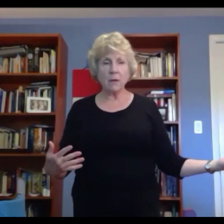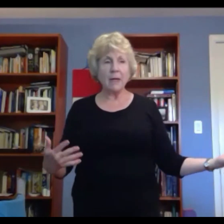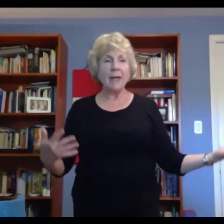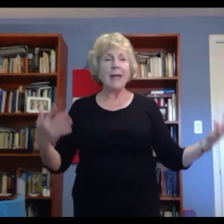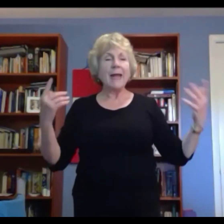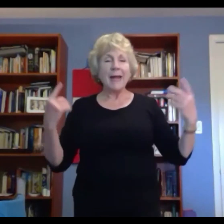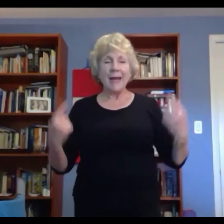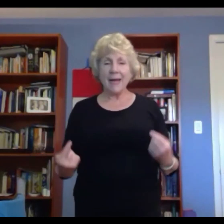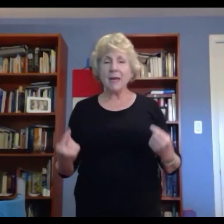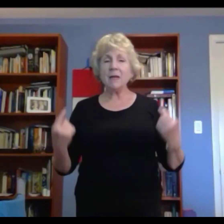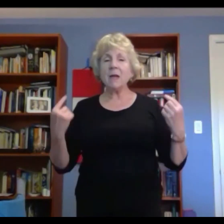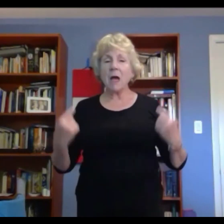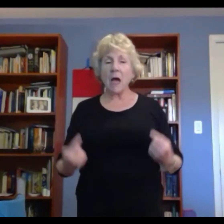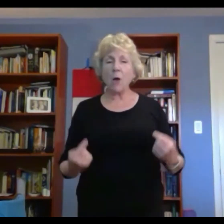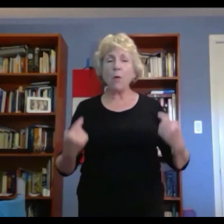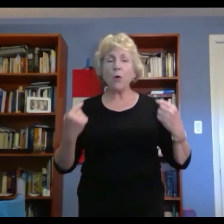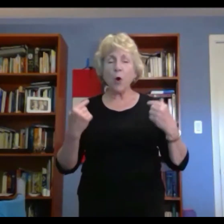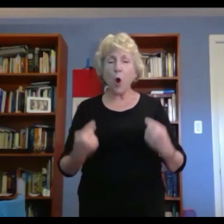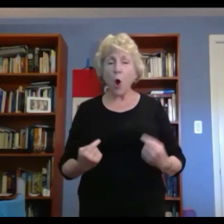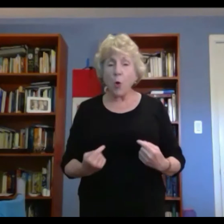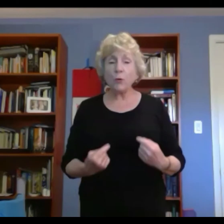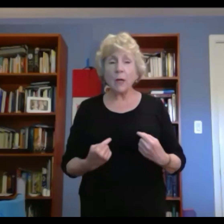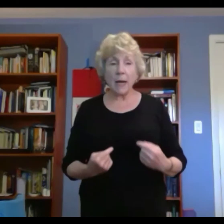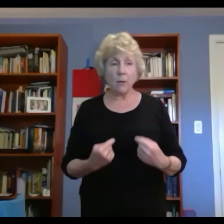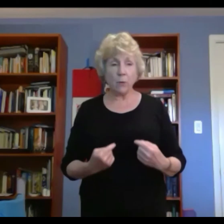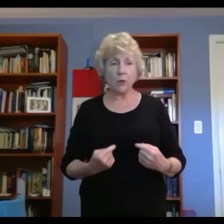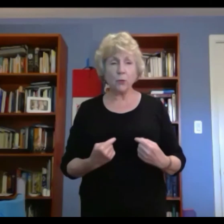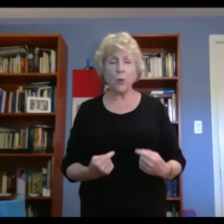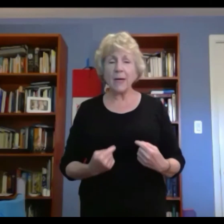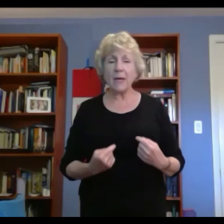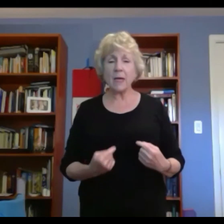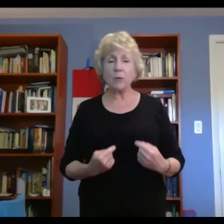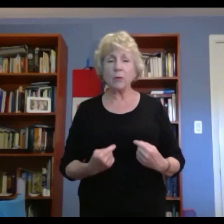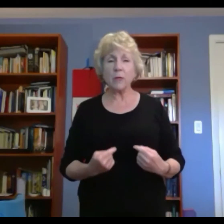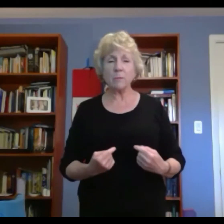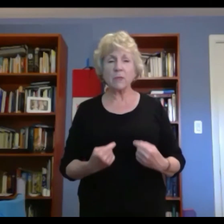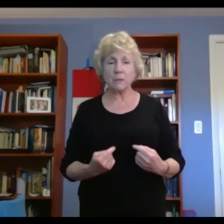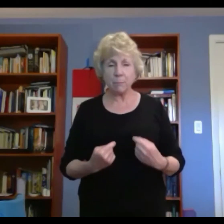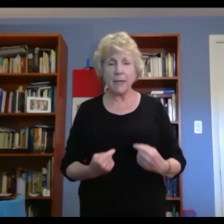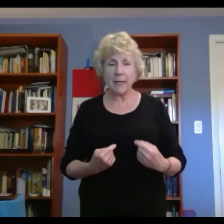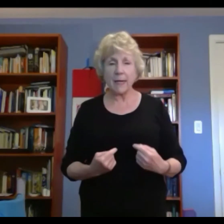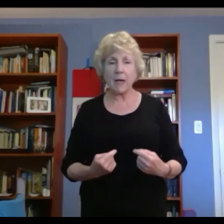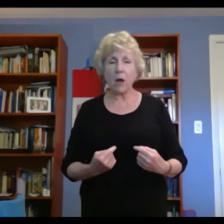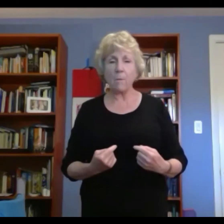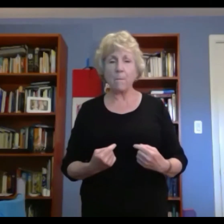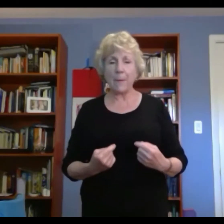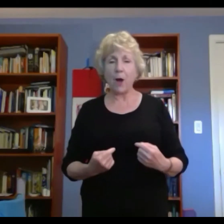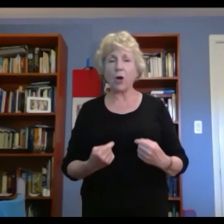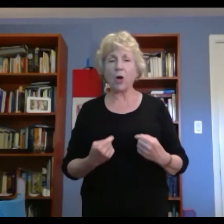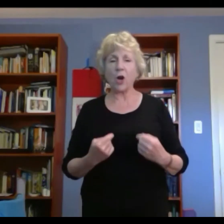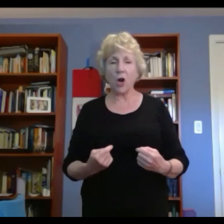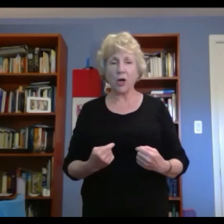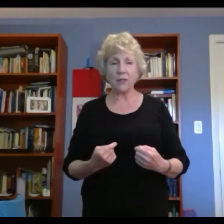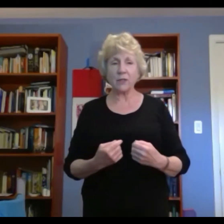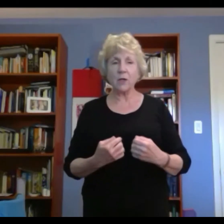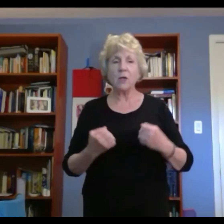in our own language, we hear them speaking about God's